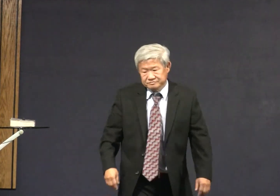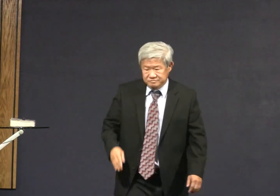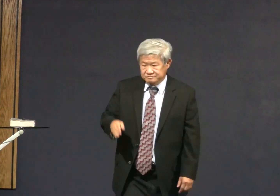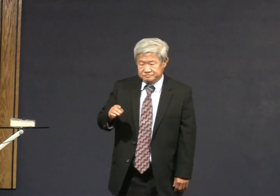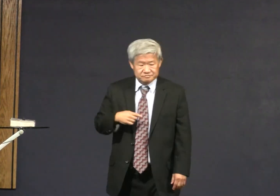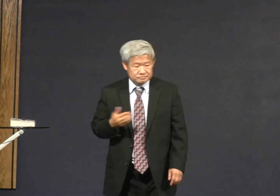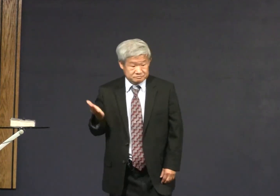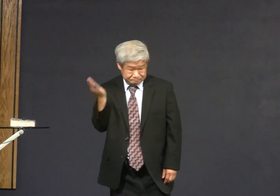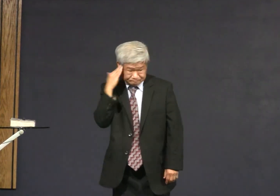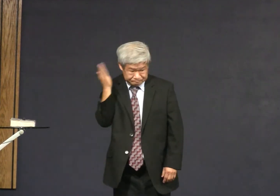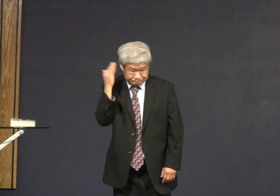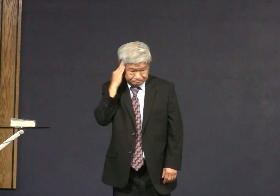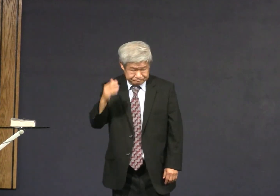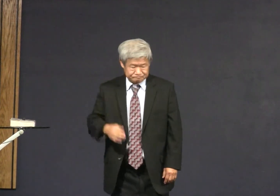but God punishes them